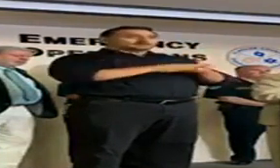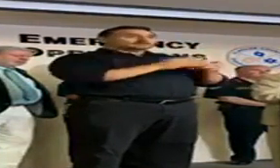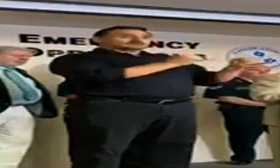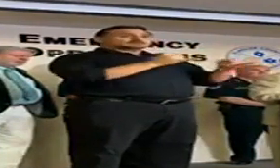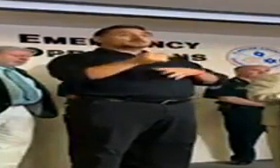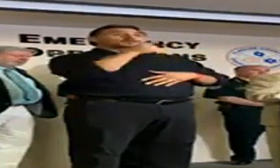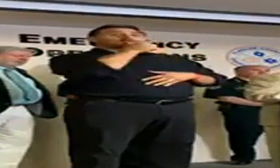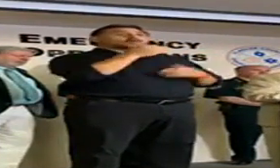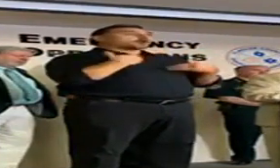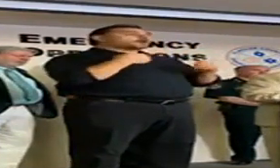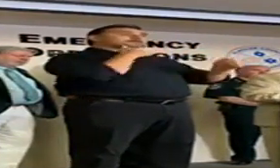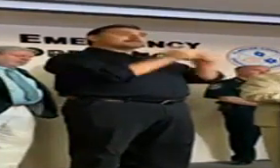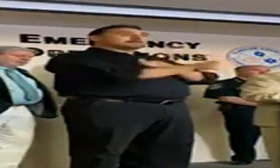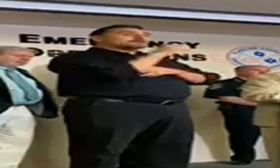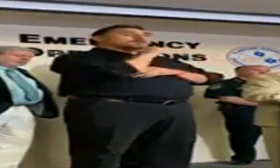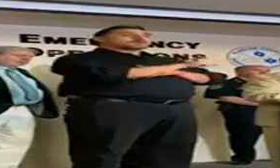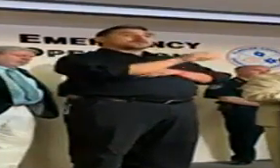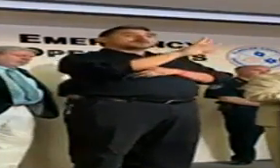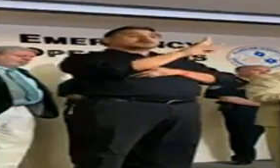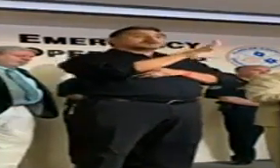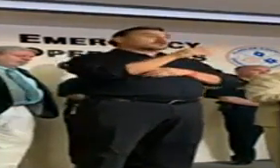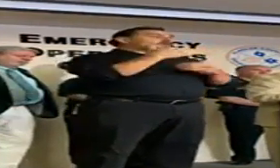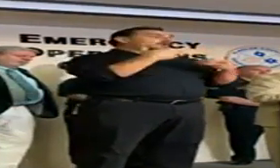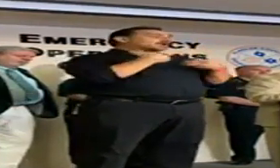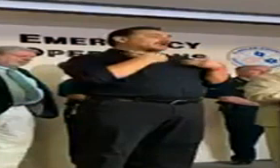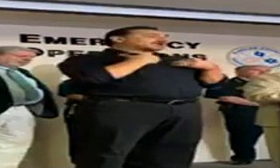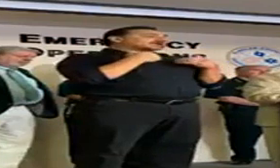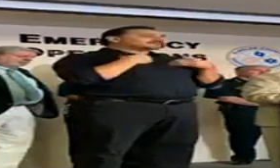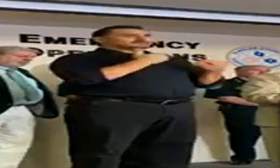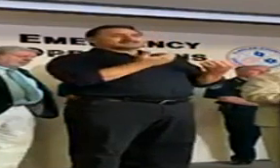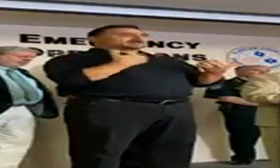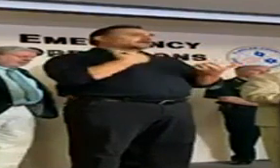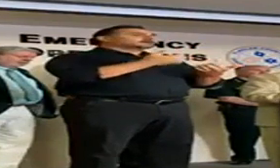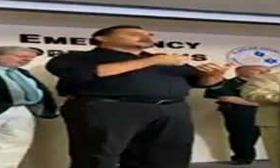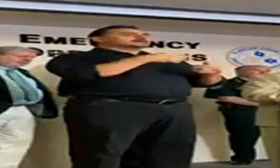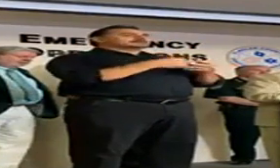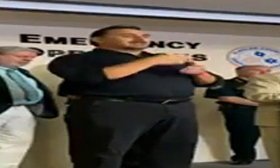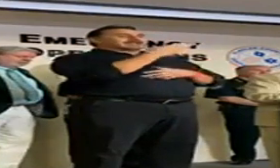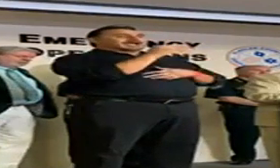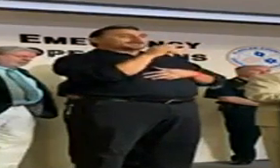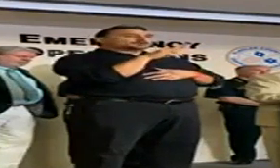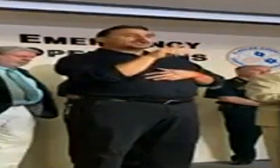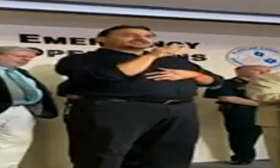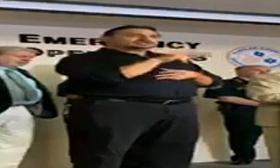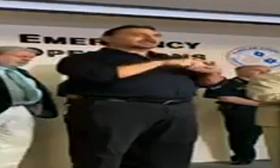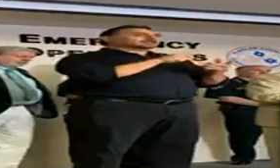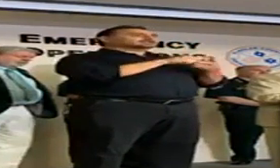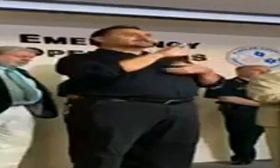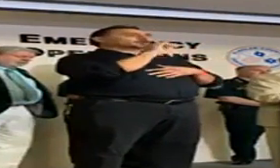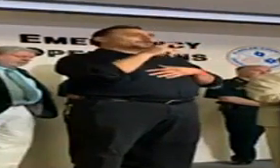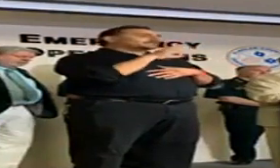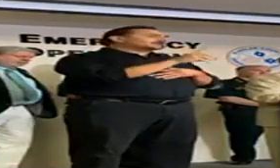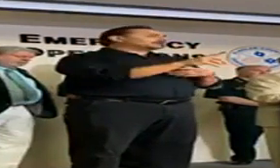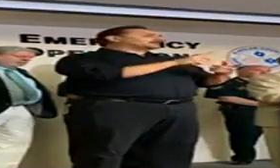Individuals who are over the age of 65 who have comorbidities like essential hypertension, diabetes, COPD,